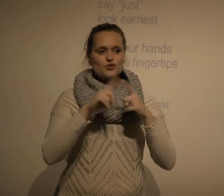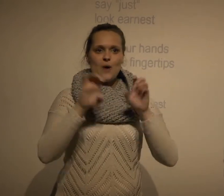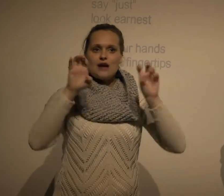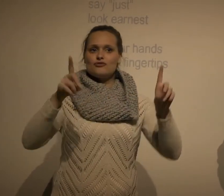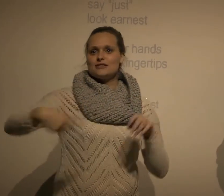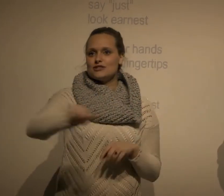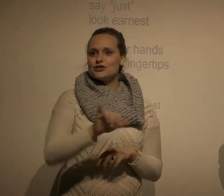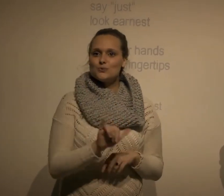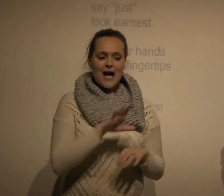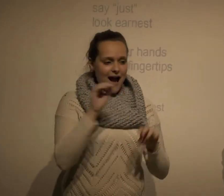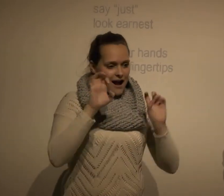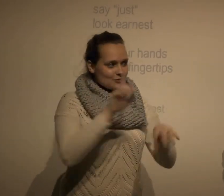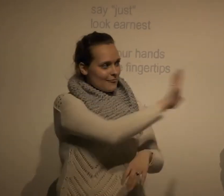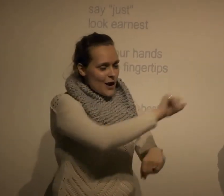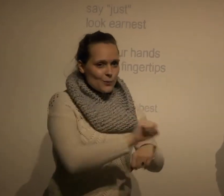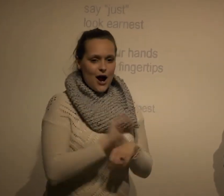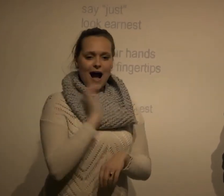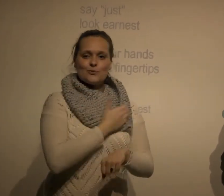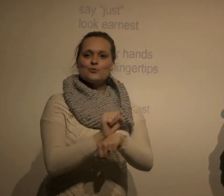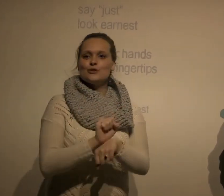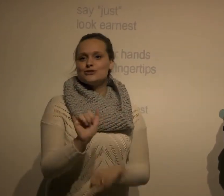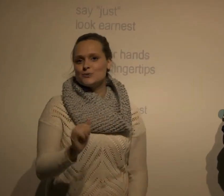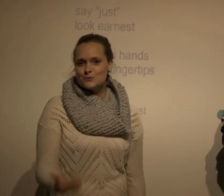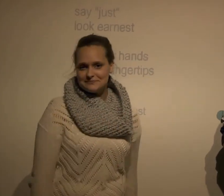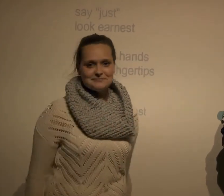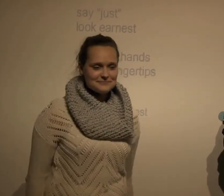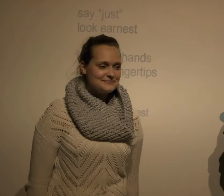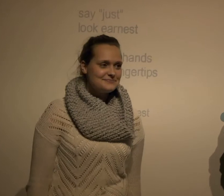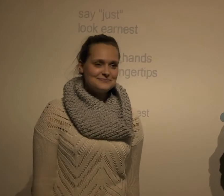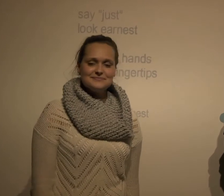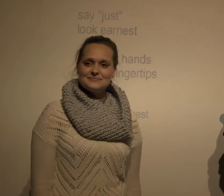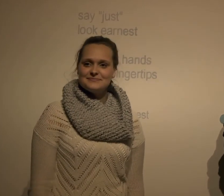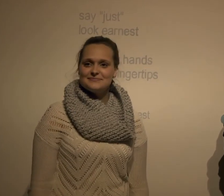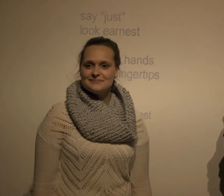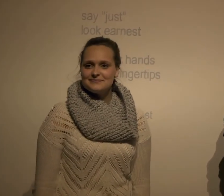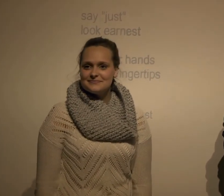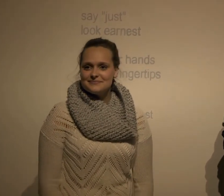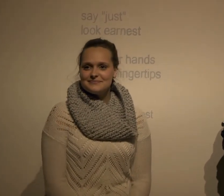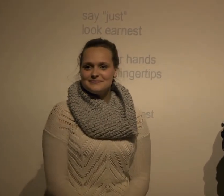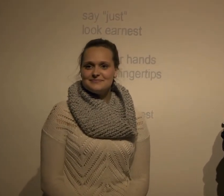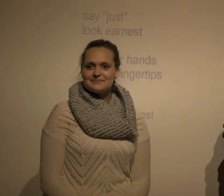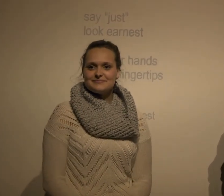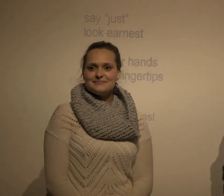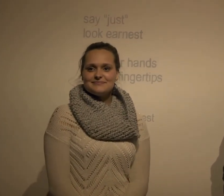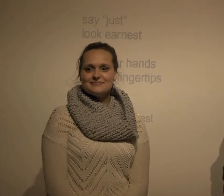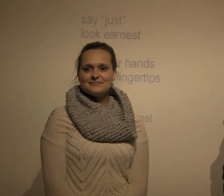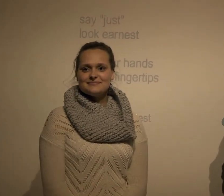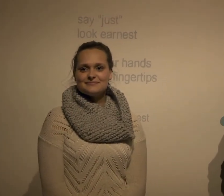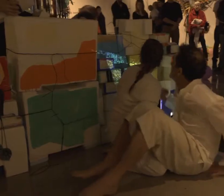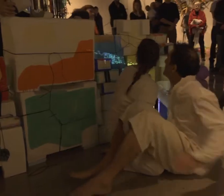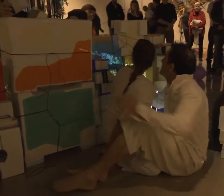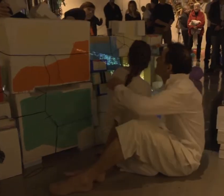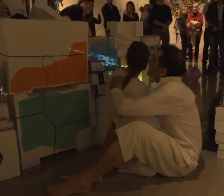for me and I I'm happy that folks had a little bit of an insight as to my culture my deaf